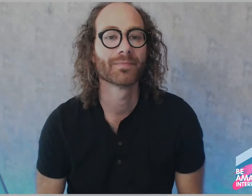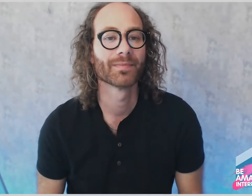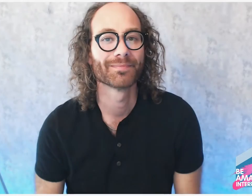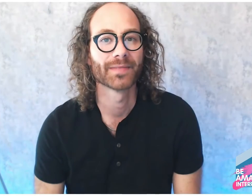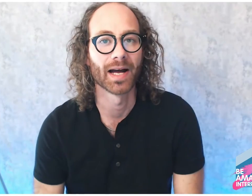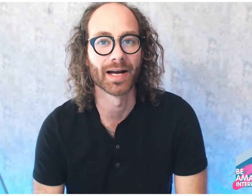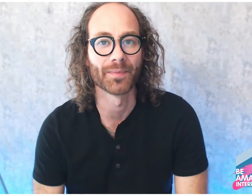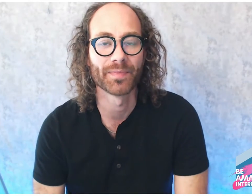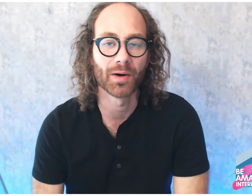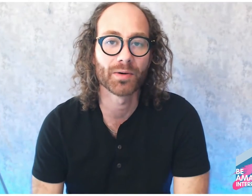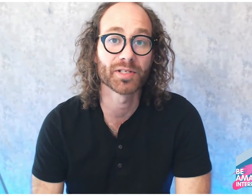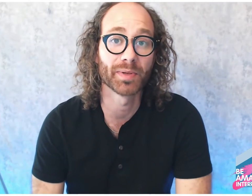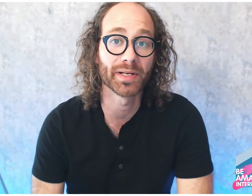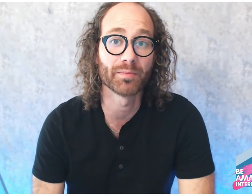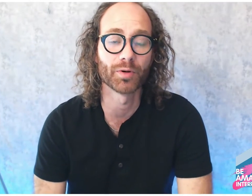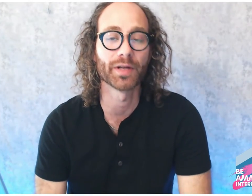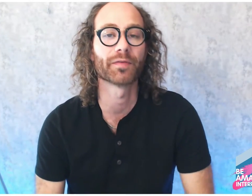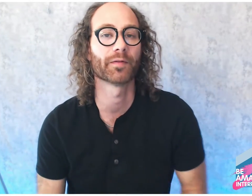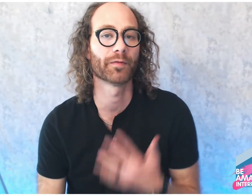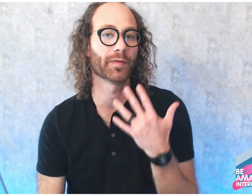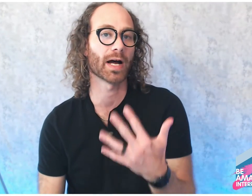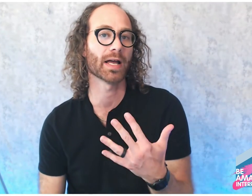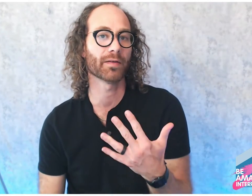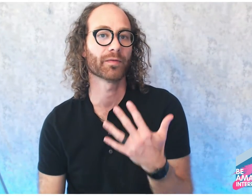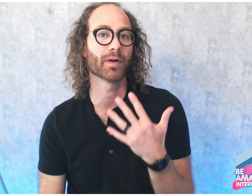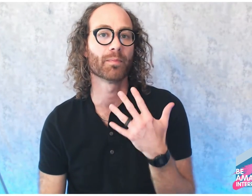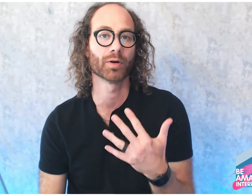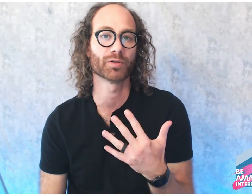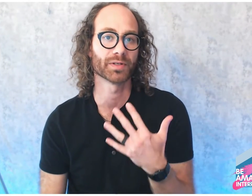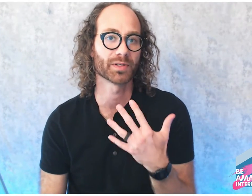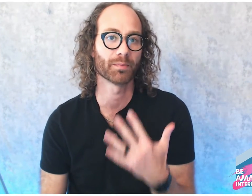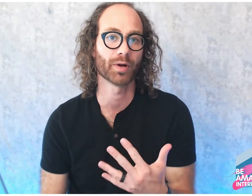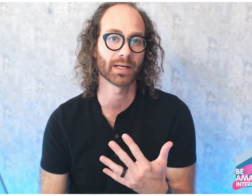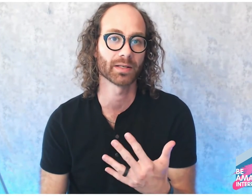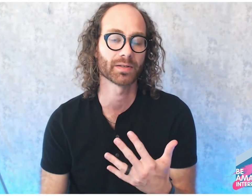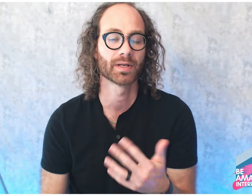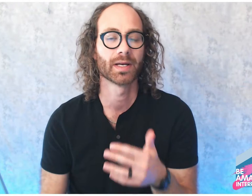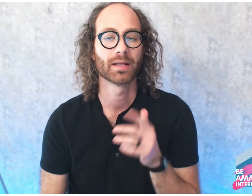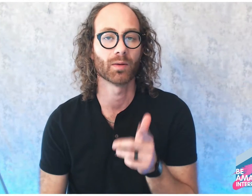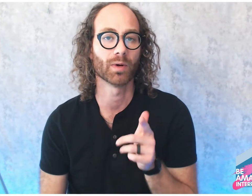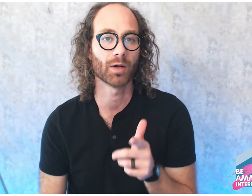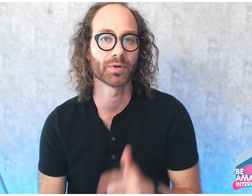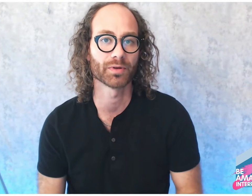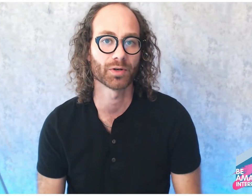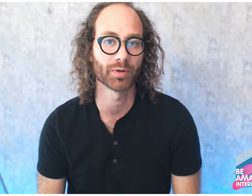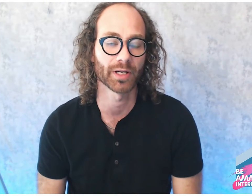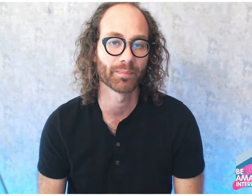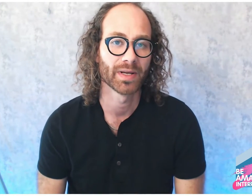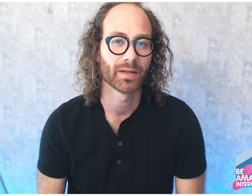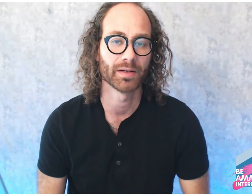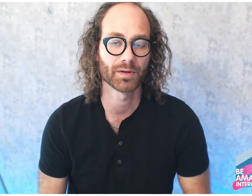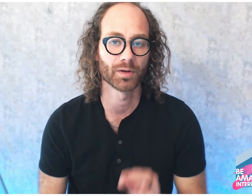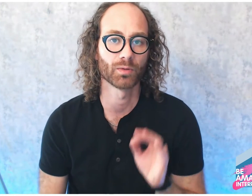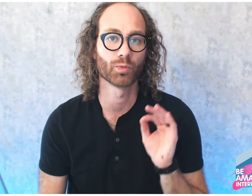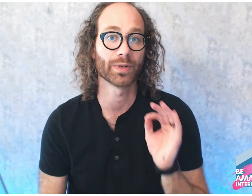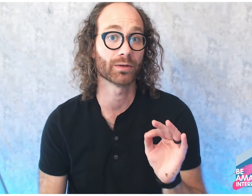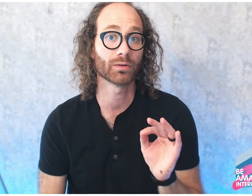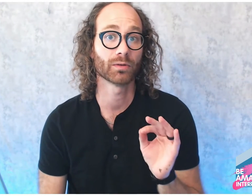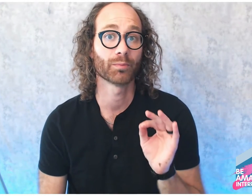Hi, I want to explain in brief five approaches to practice that will help your interpreting. These are real practice